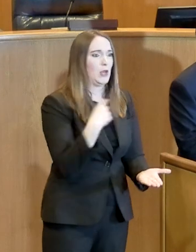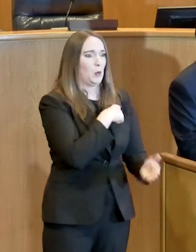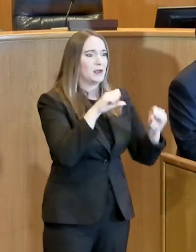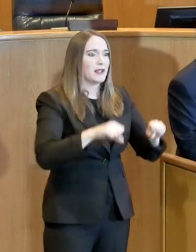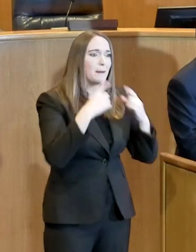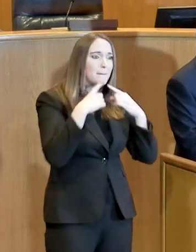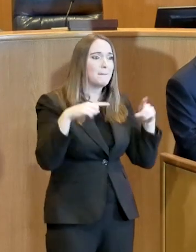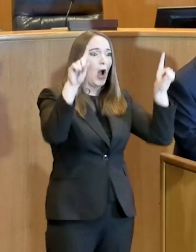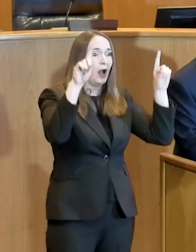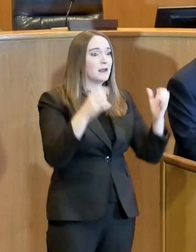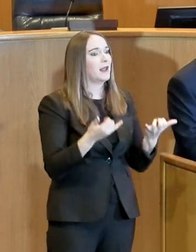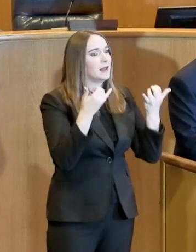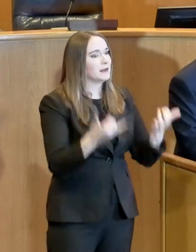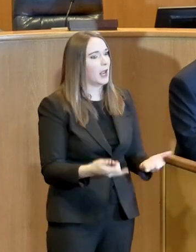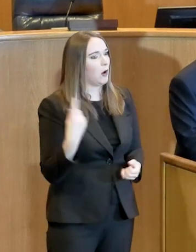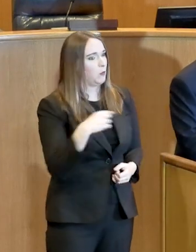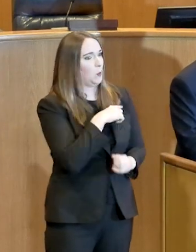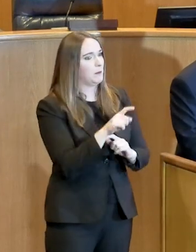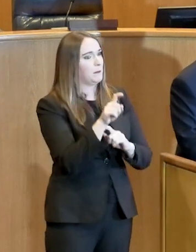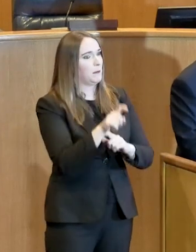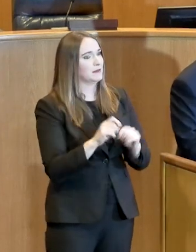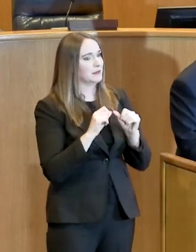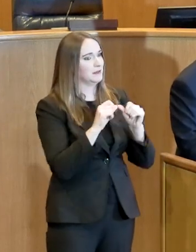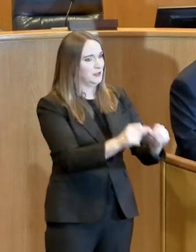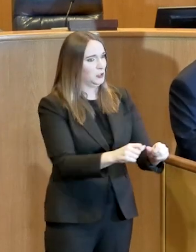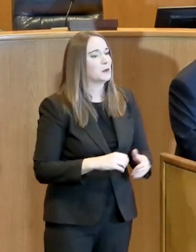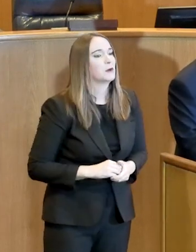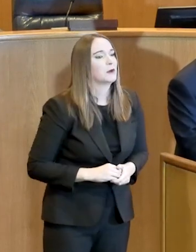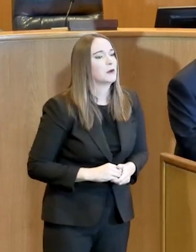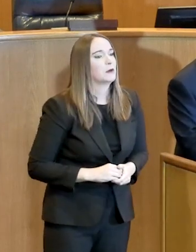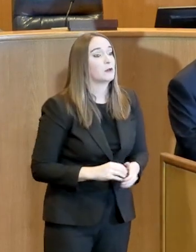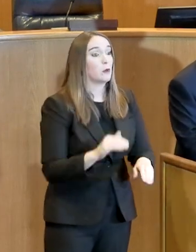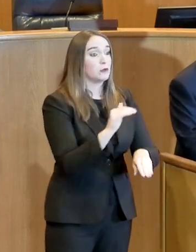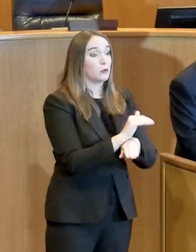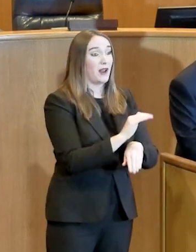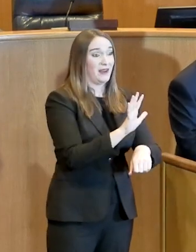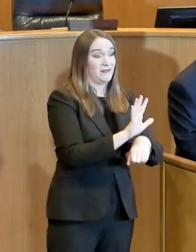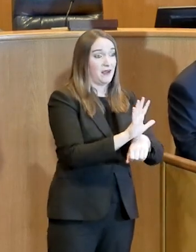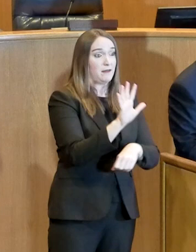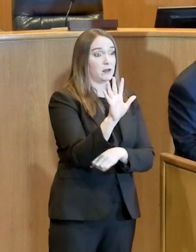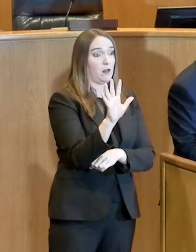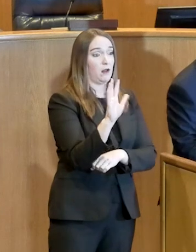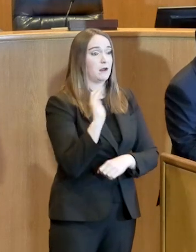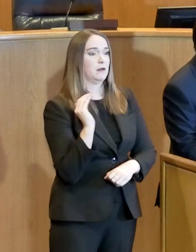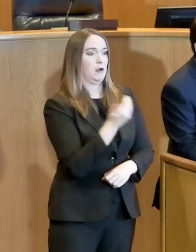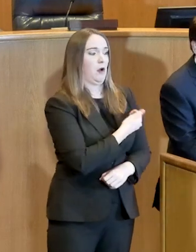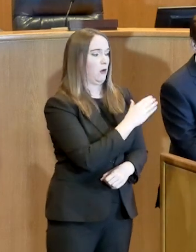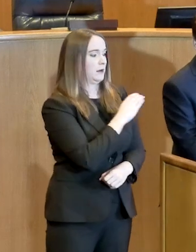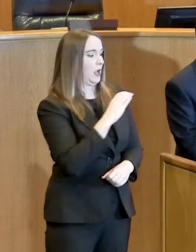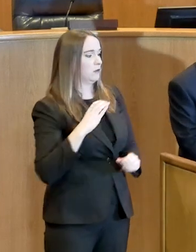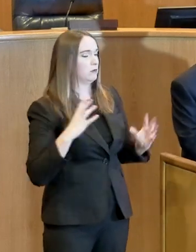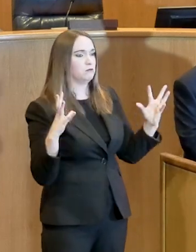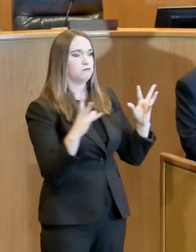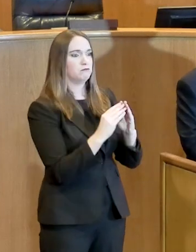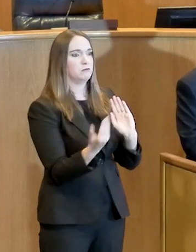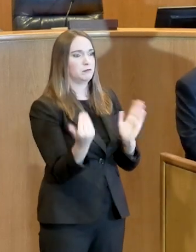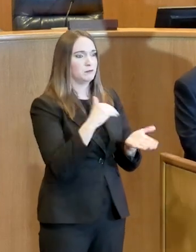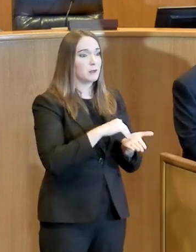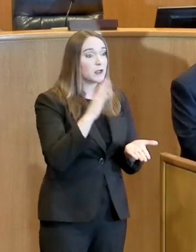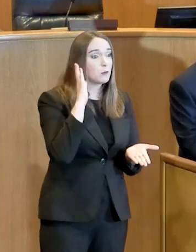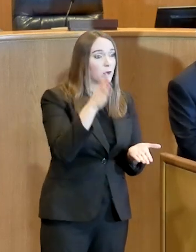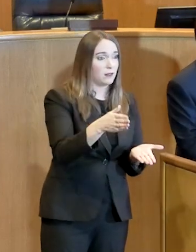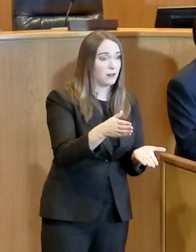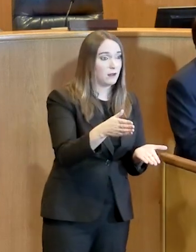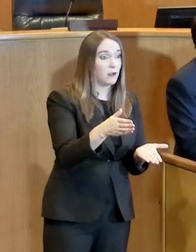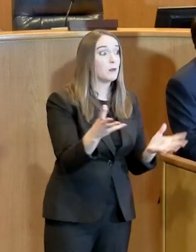that now. So at 5 o'clock today, our council convenes again. Even after meeting a long time yesterday, we'll come